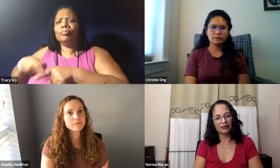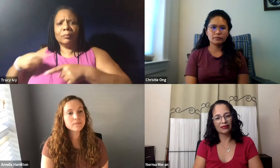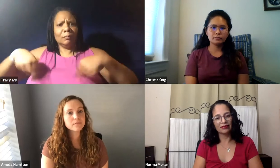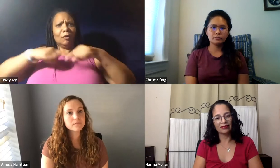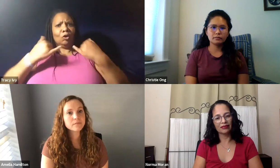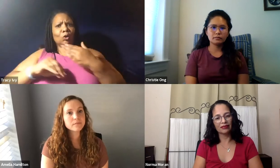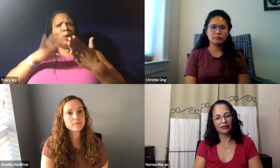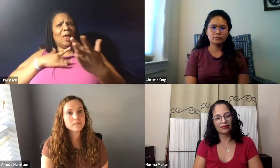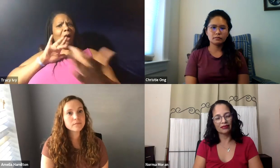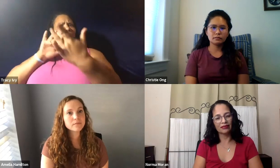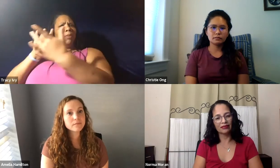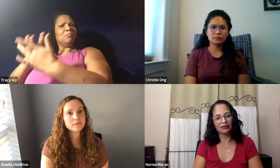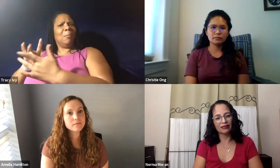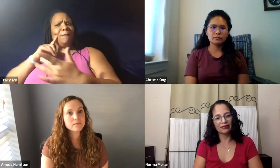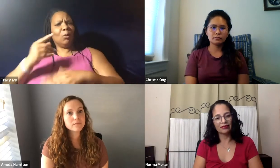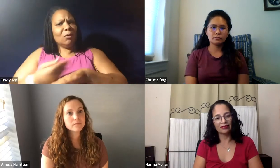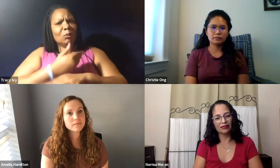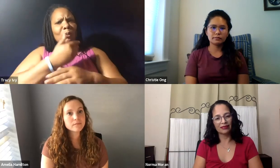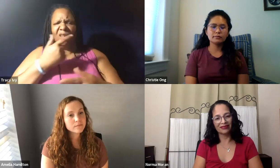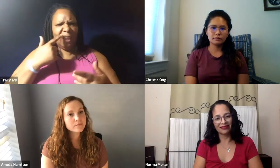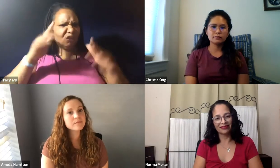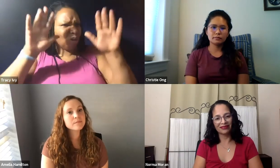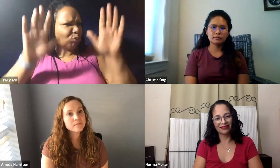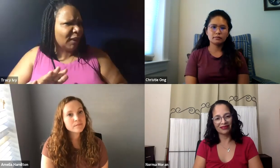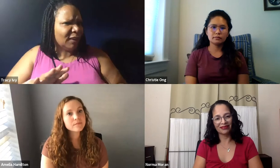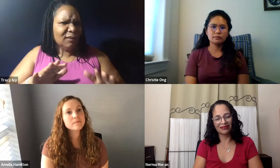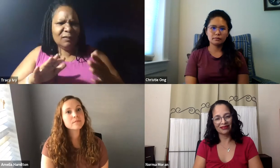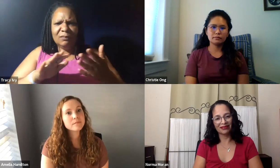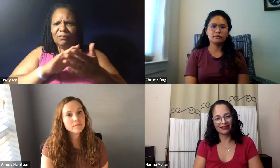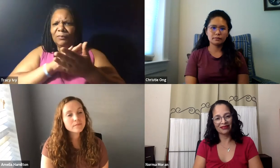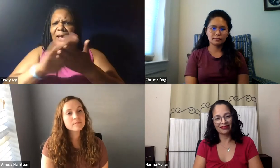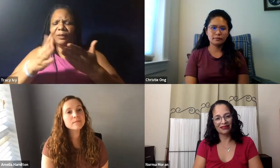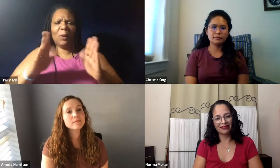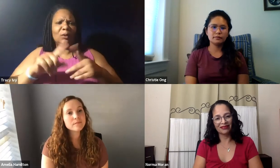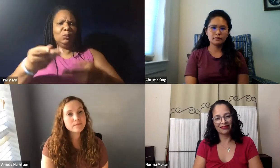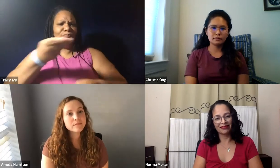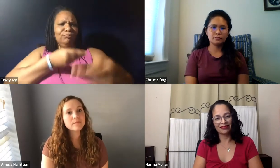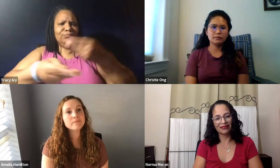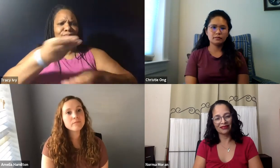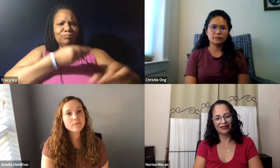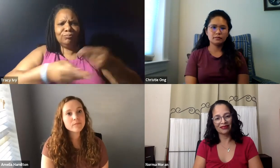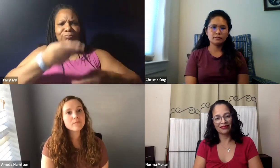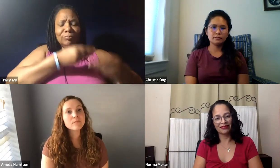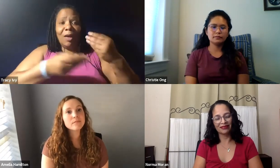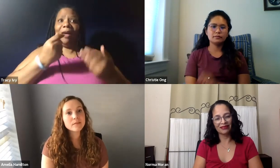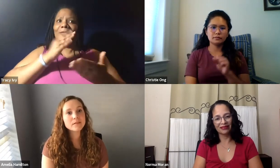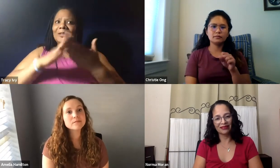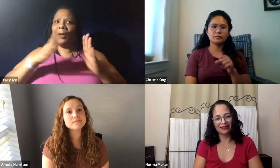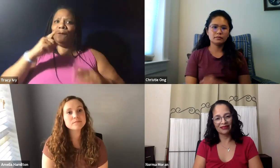be a great idea if we as alumni could share the knowledge that we have and really offer some new topics potentially and really, you know,